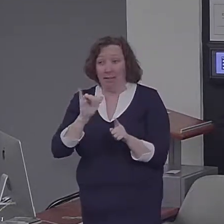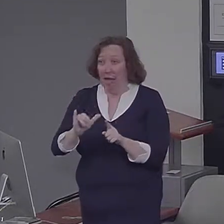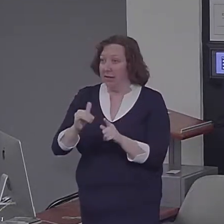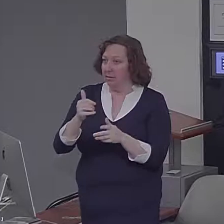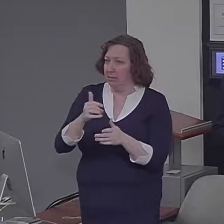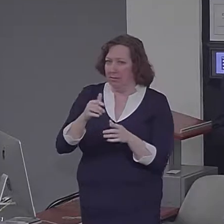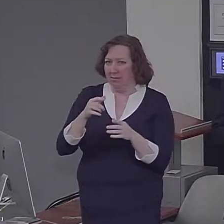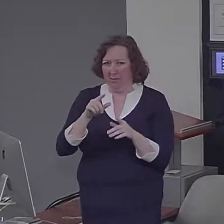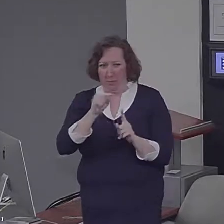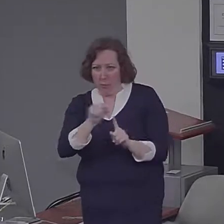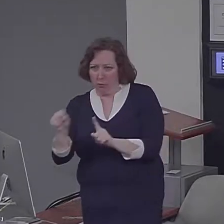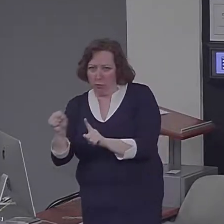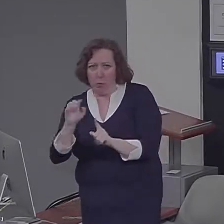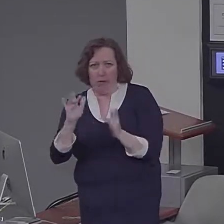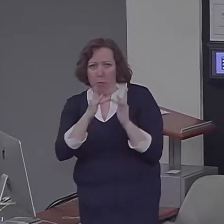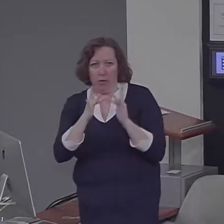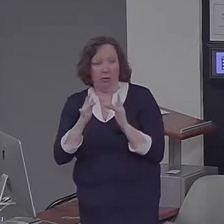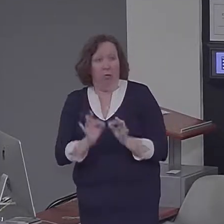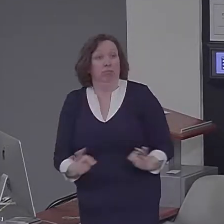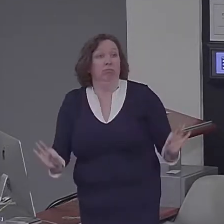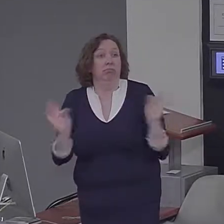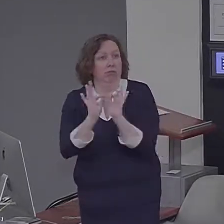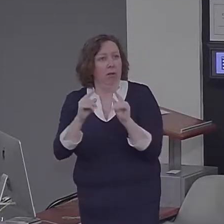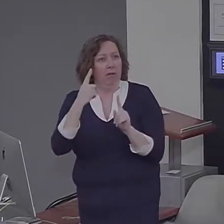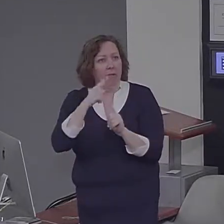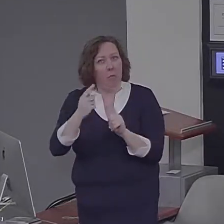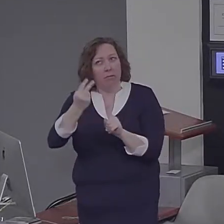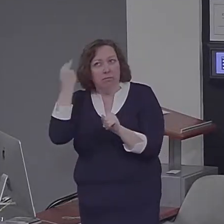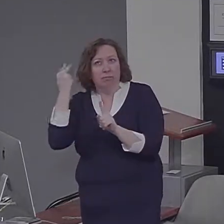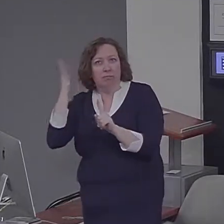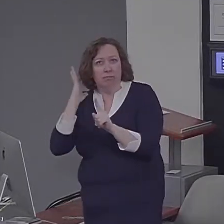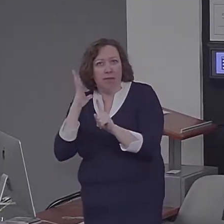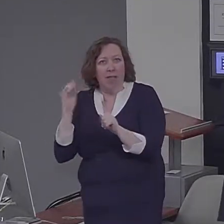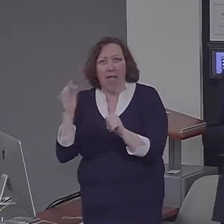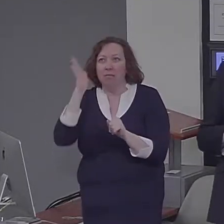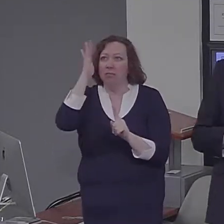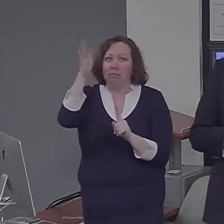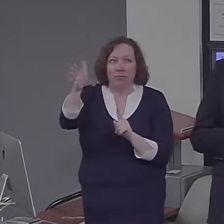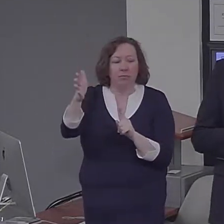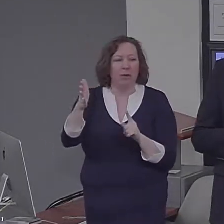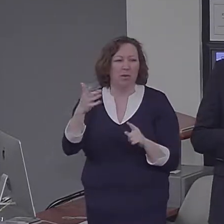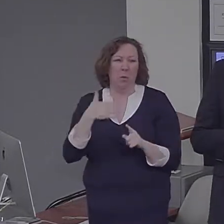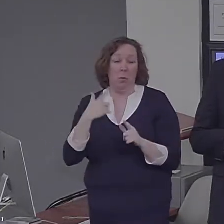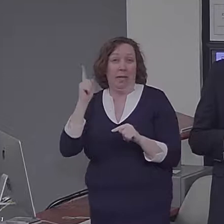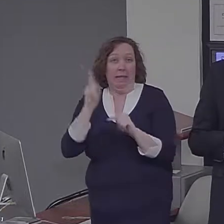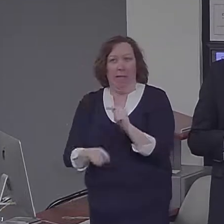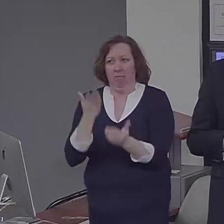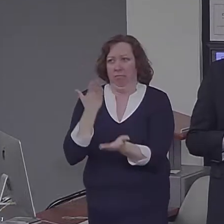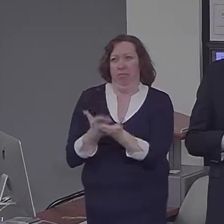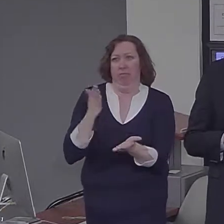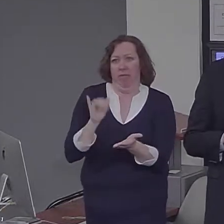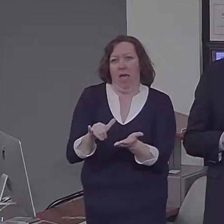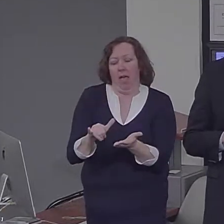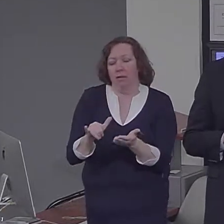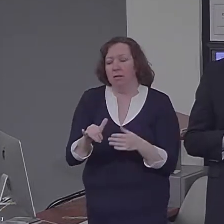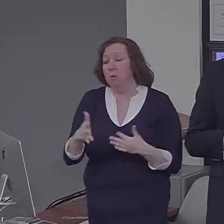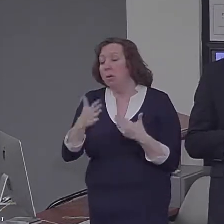we can't really push too hard on that. So what I want to focus on now for most of the remainder of the talk